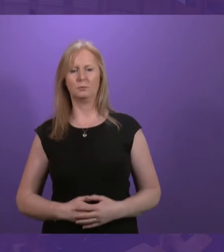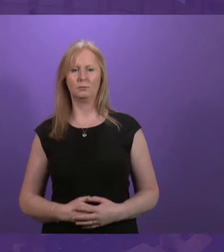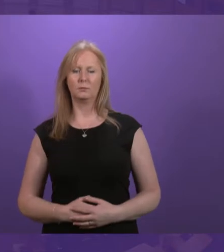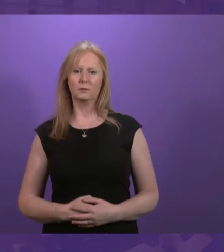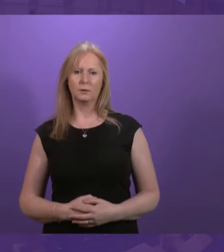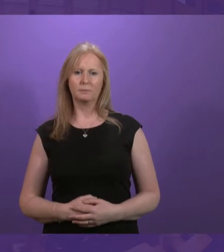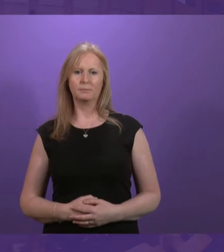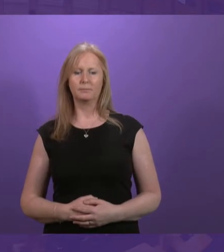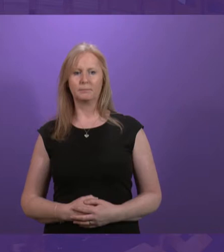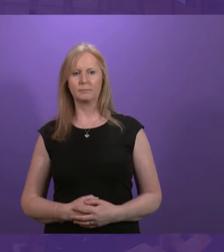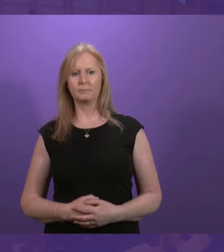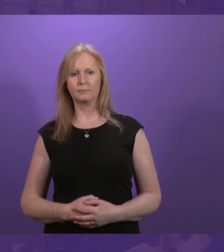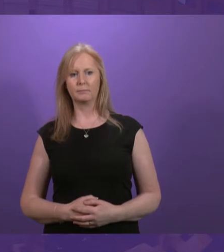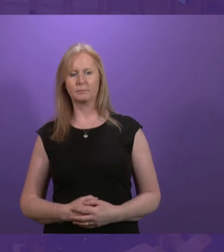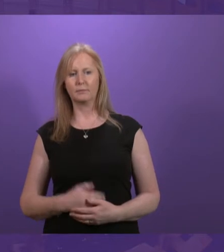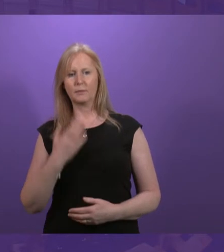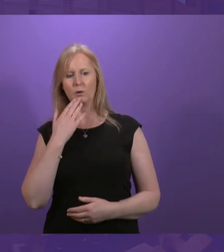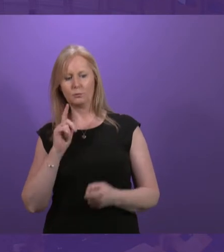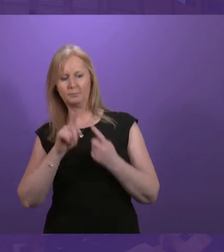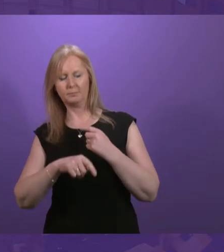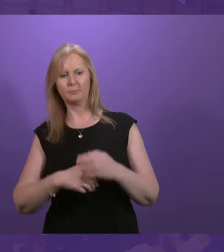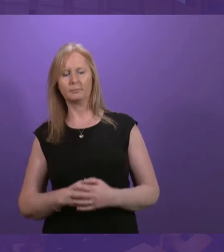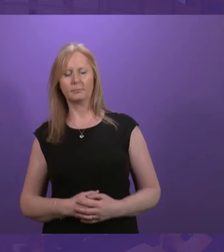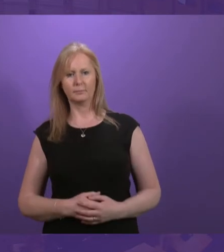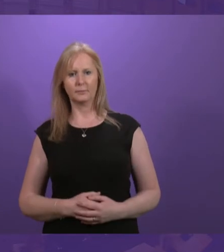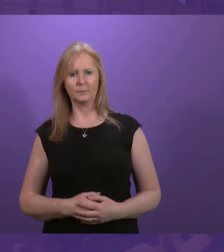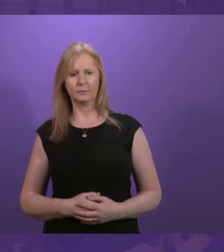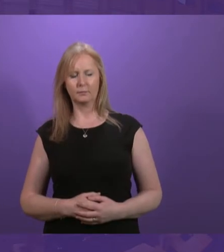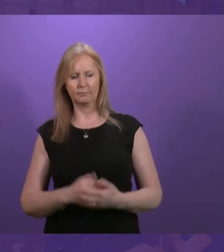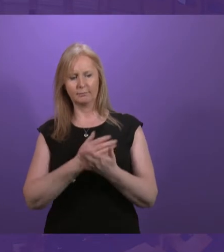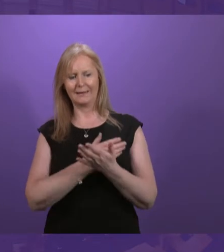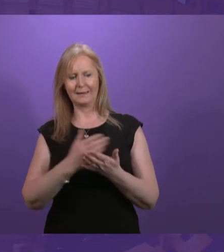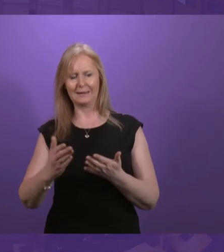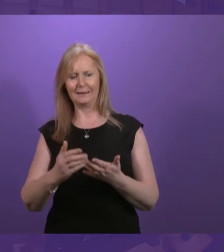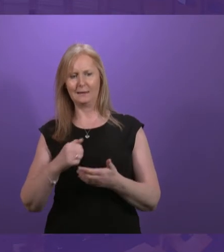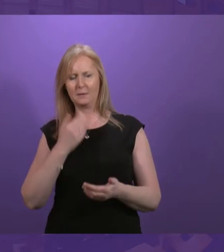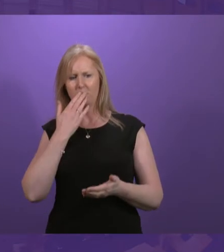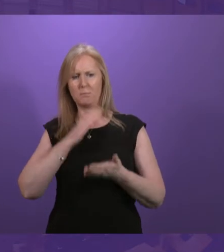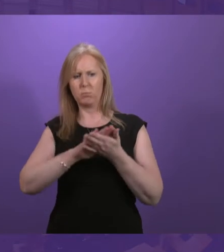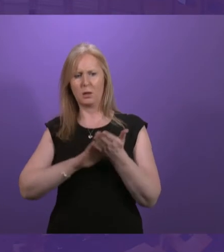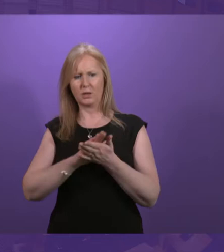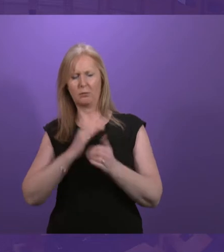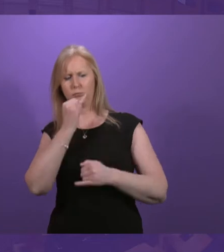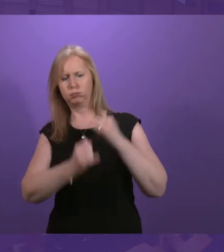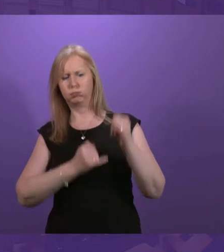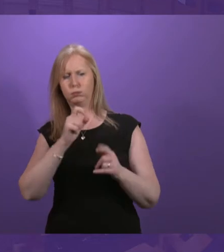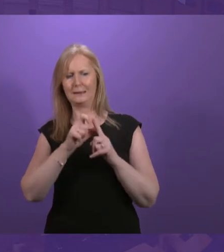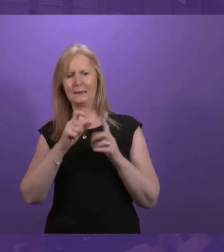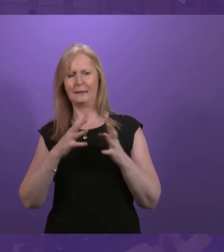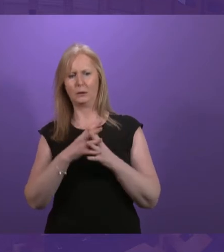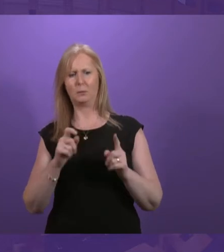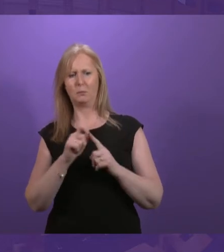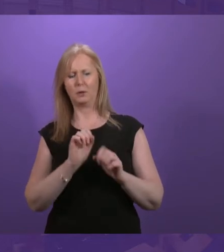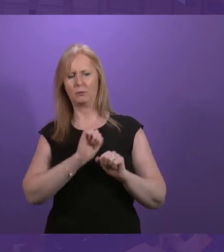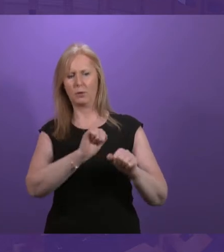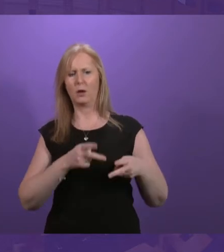Thank you. Colin, the Cabinet Secretary. Well, let's be absolutely clear. I will make no apologies for criticising the DWP for the